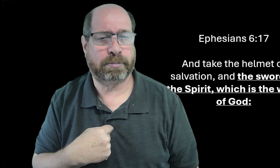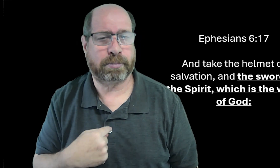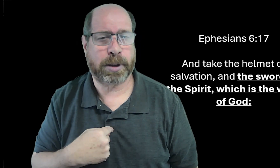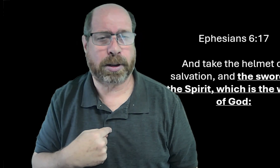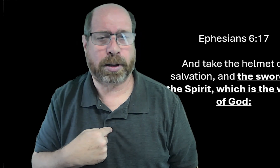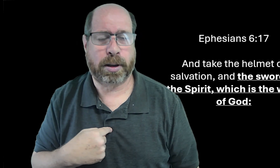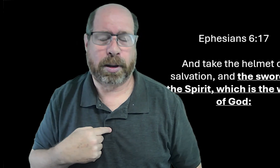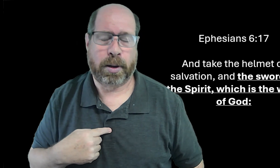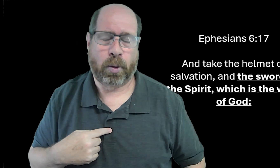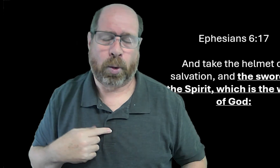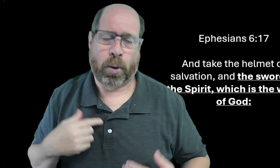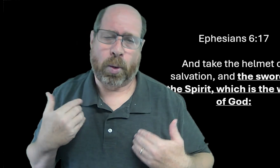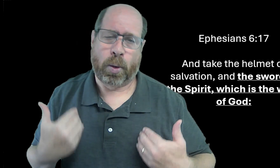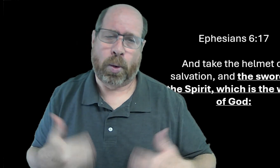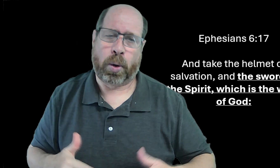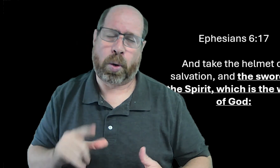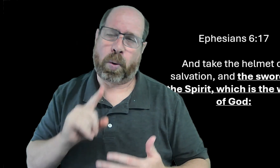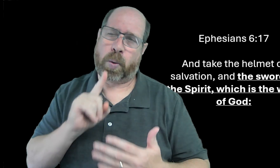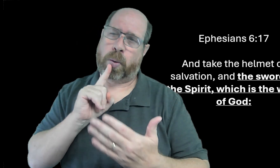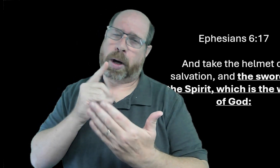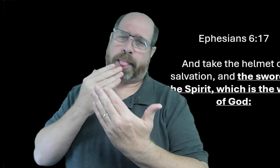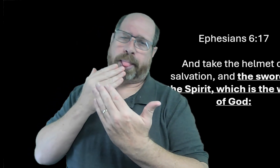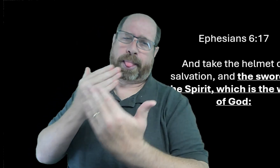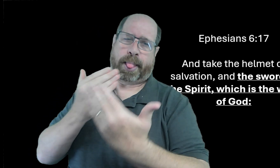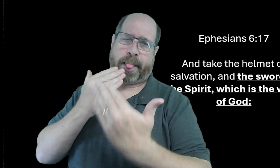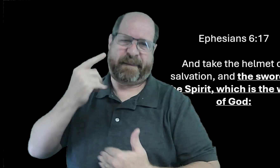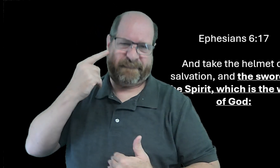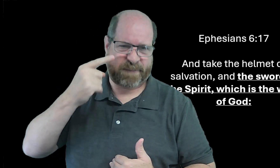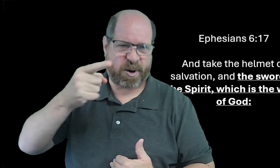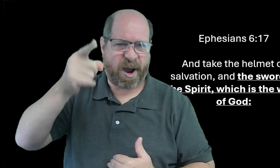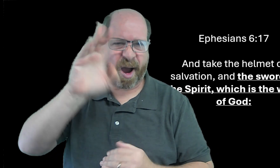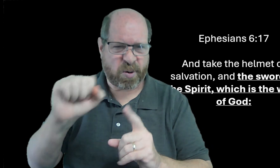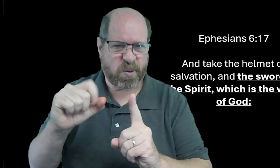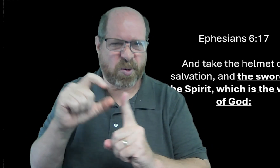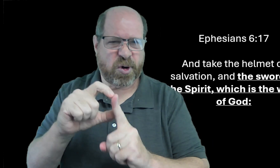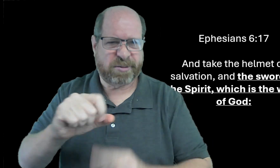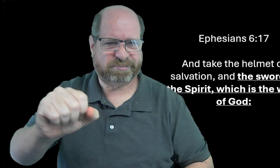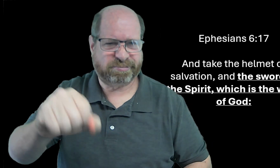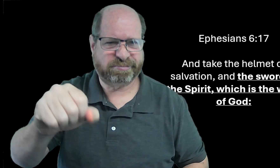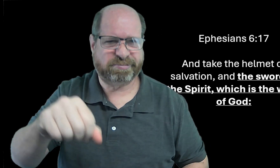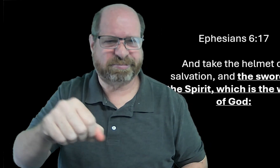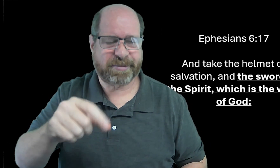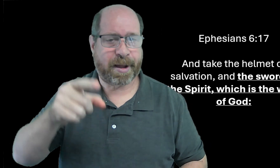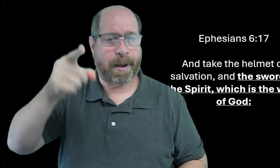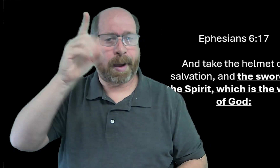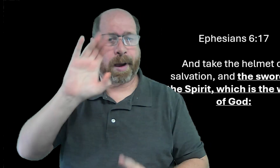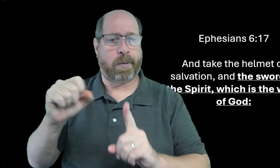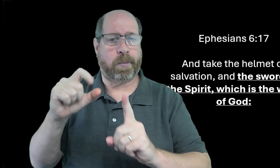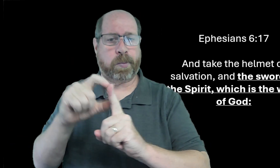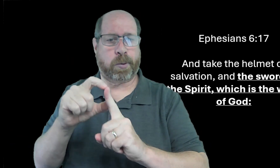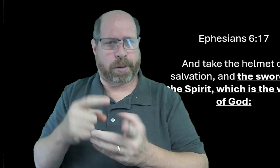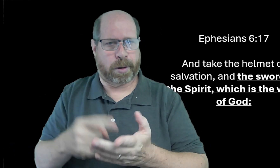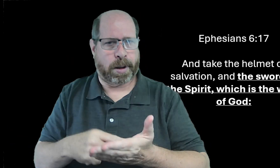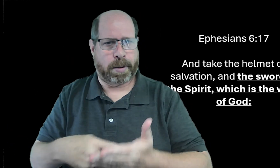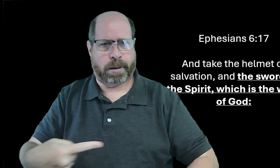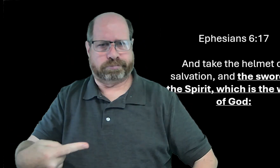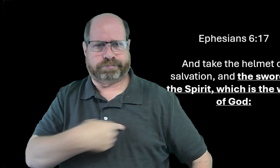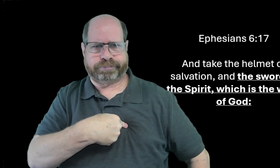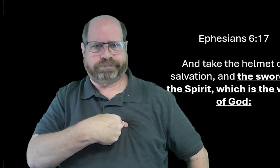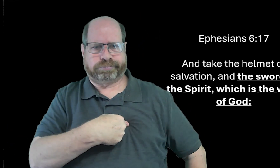oh really for me i am so thankful for god's word god's word